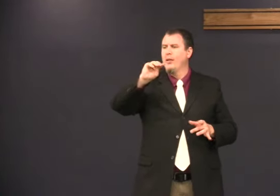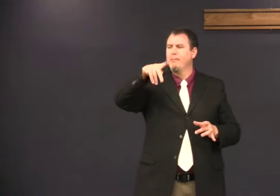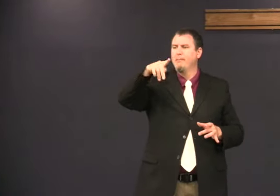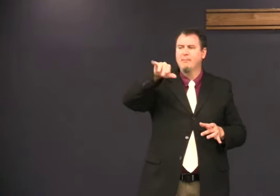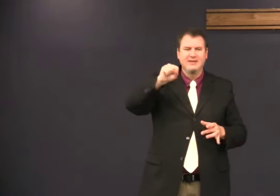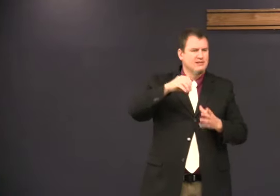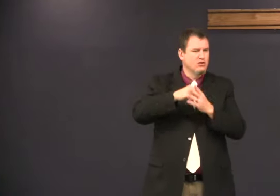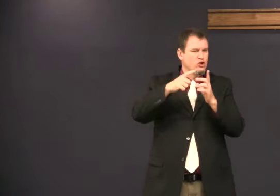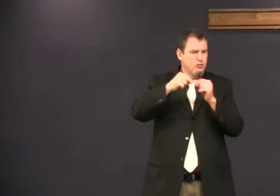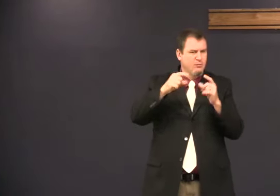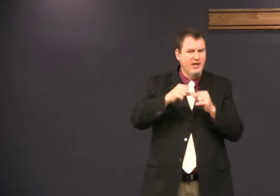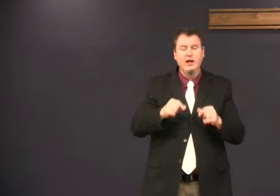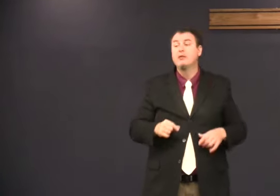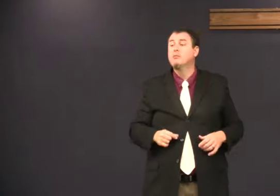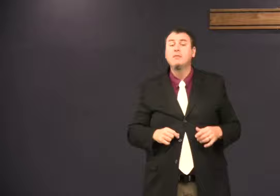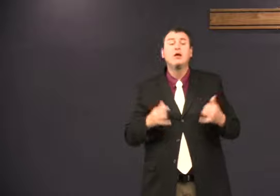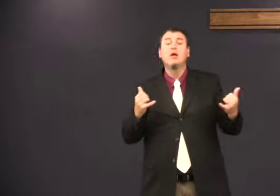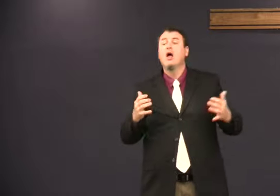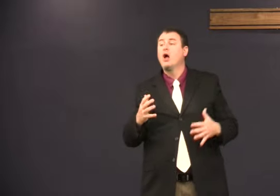on the Olympics in Japan,